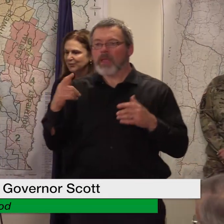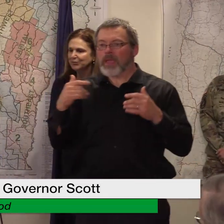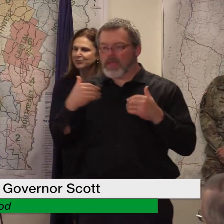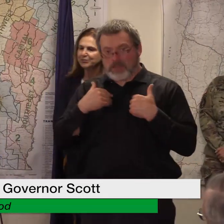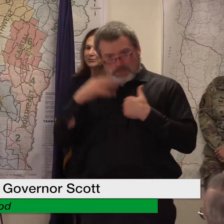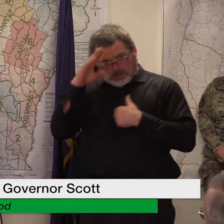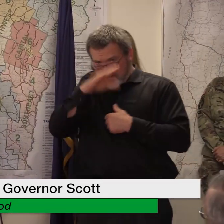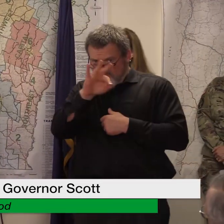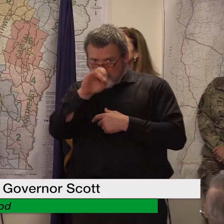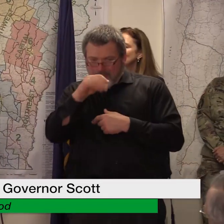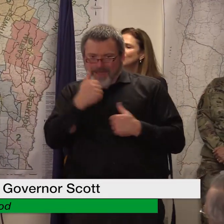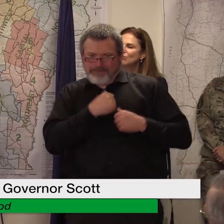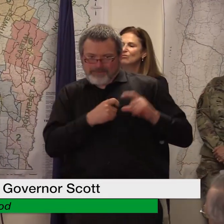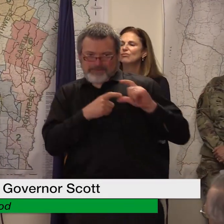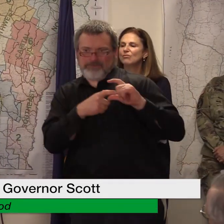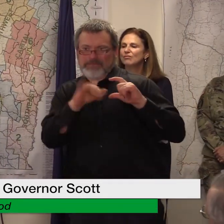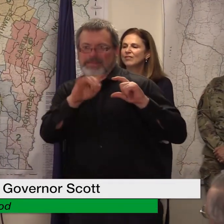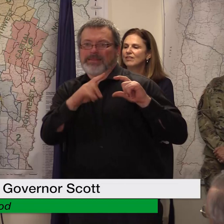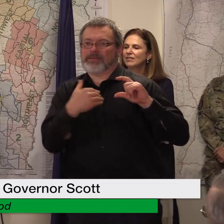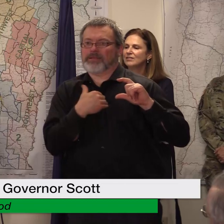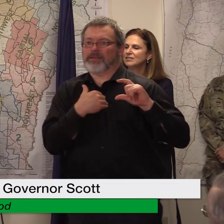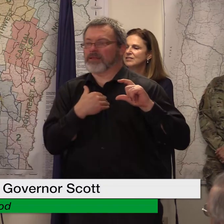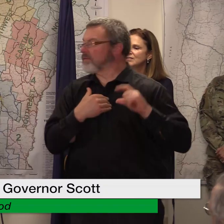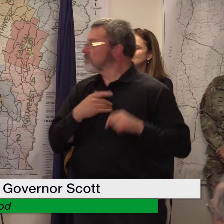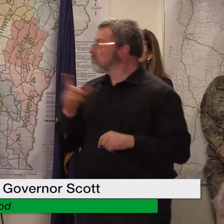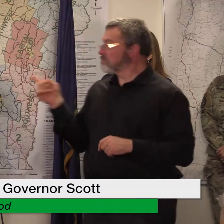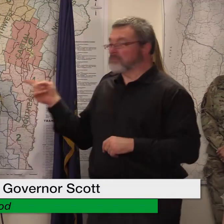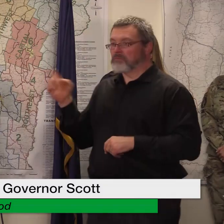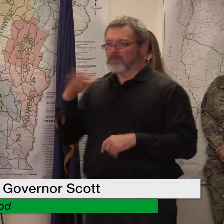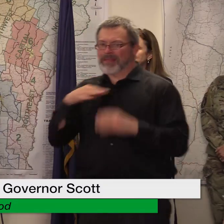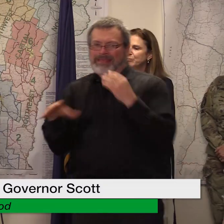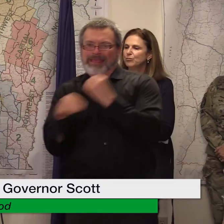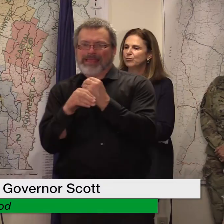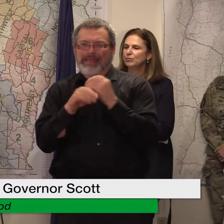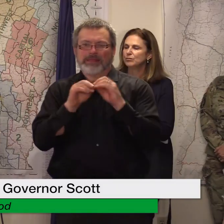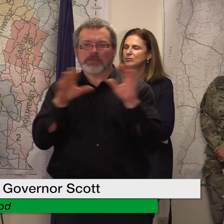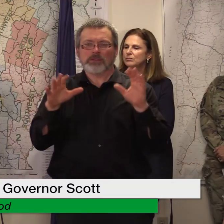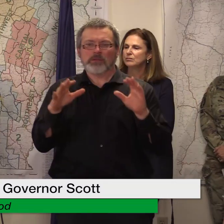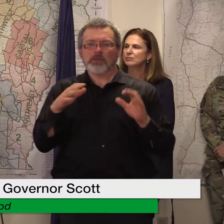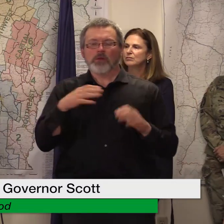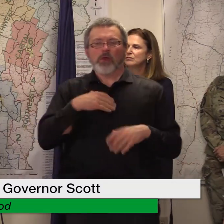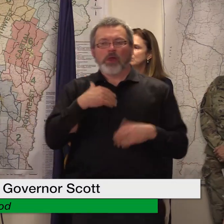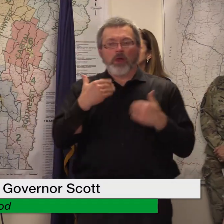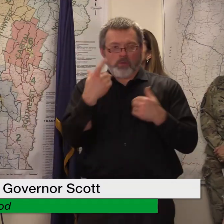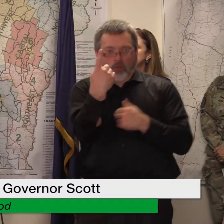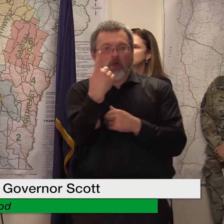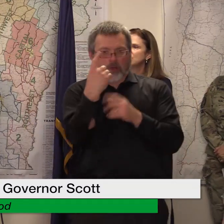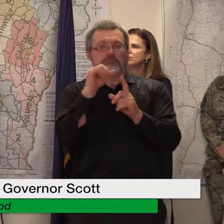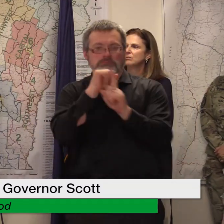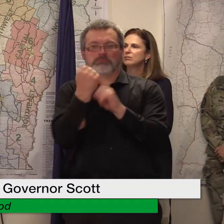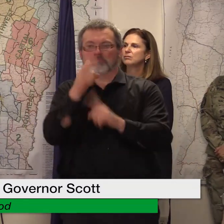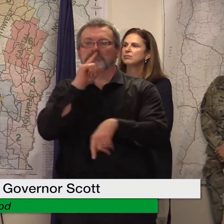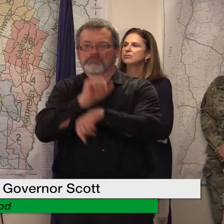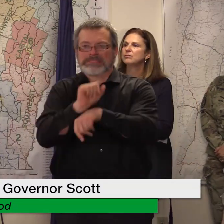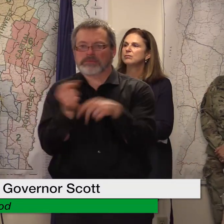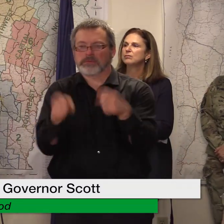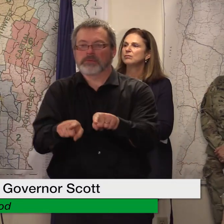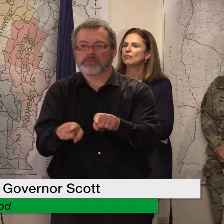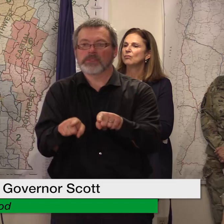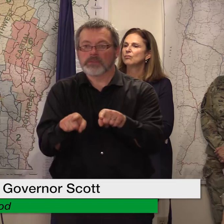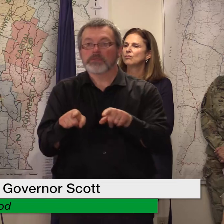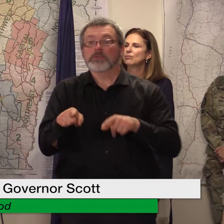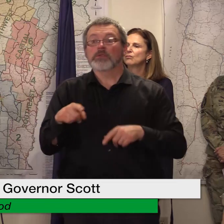the uh the only case we we know of where it was uh put forward it was actually one of our